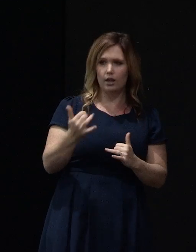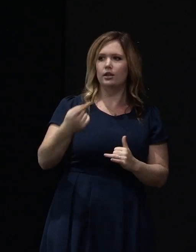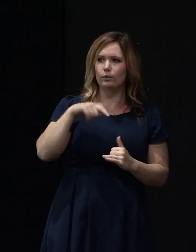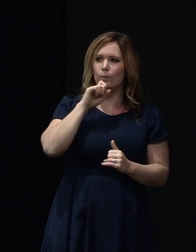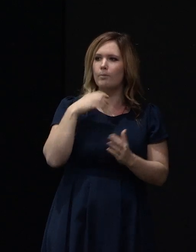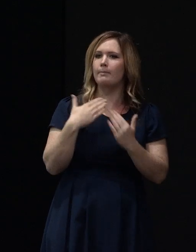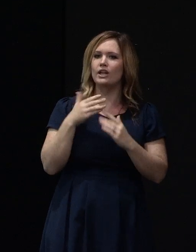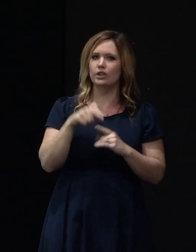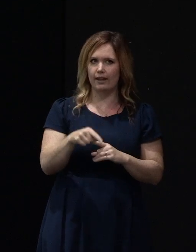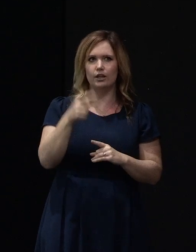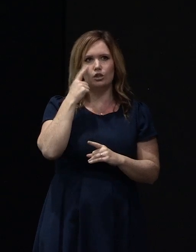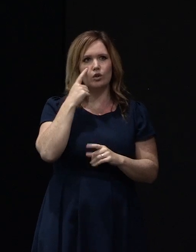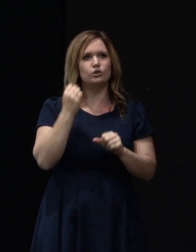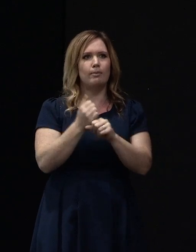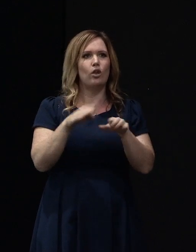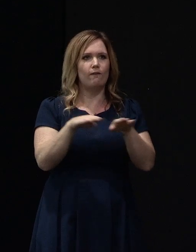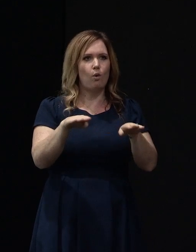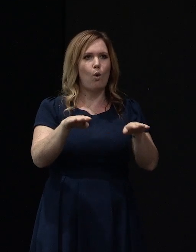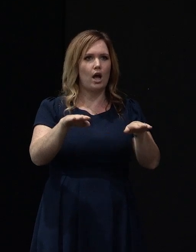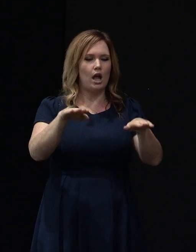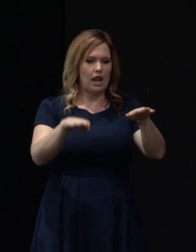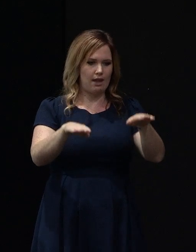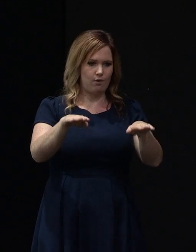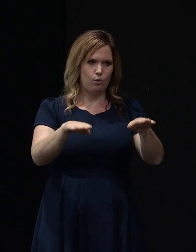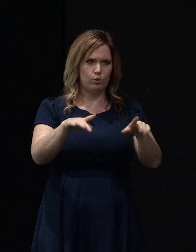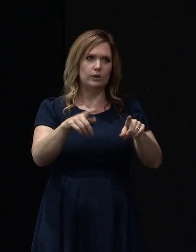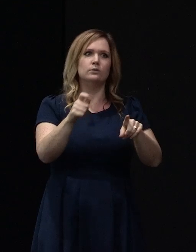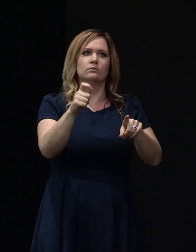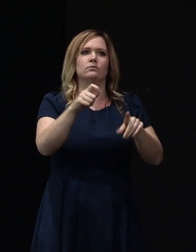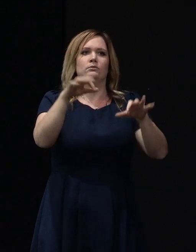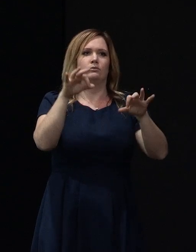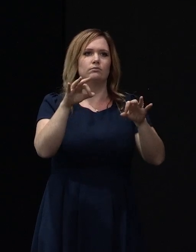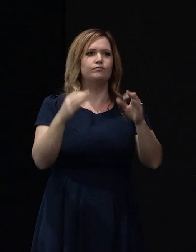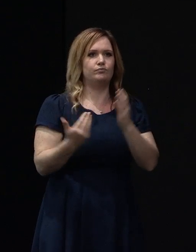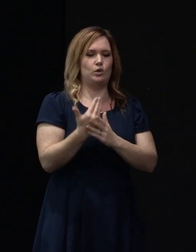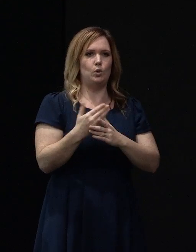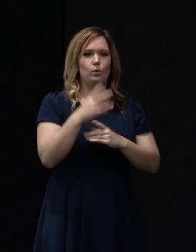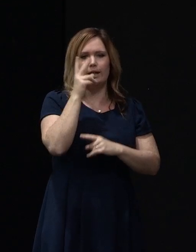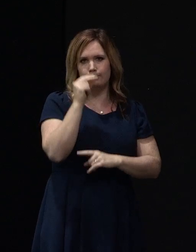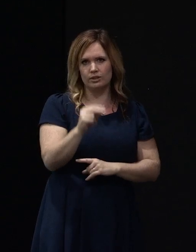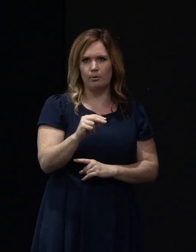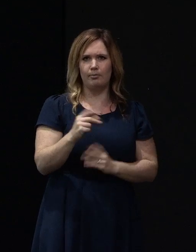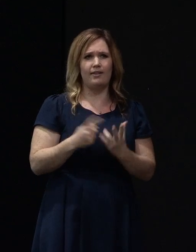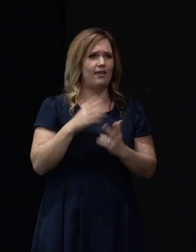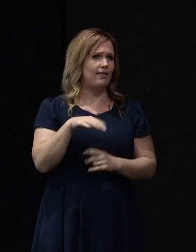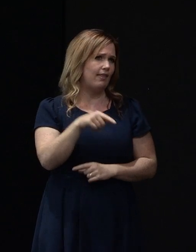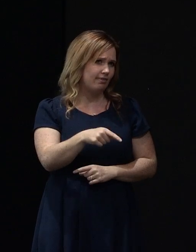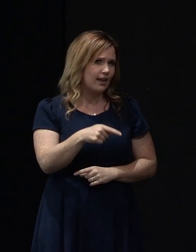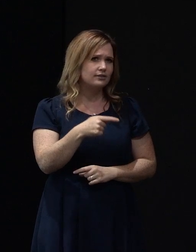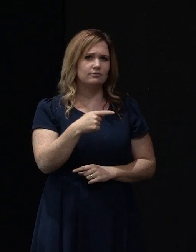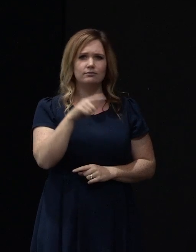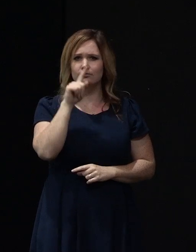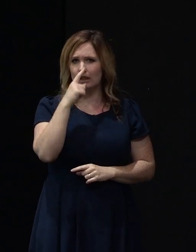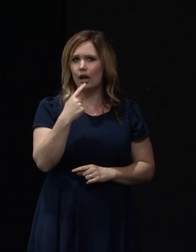managing this and trying to bring those floor levels back to as near new as possible. Other than that, we can't comment on how